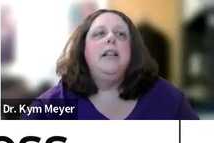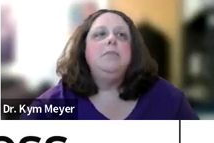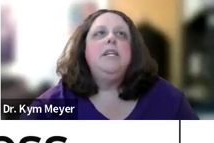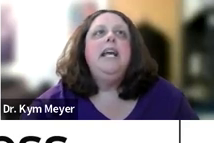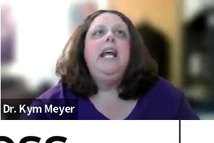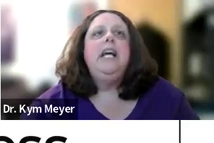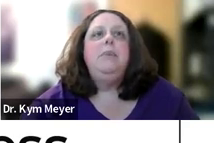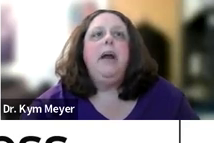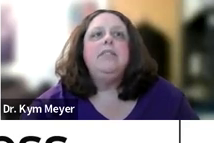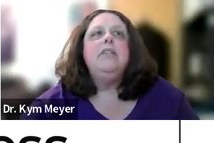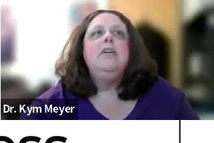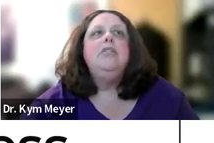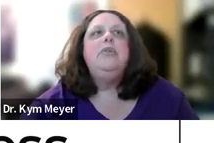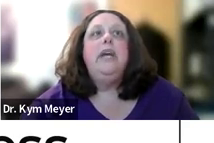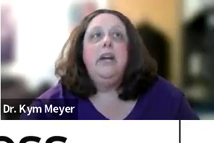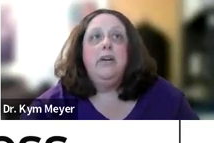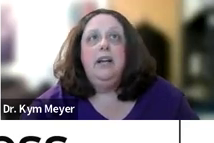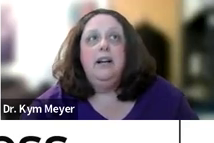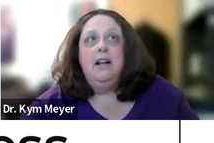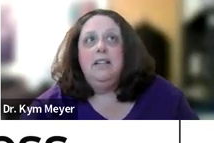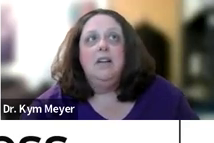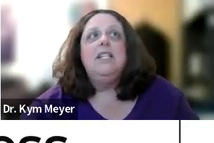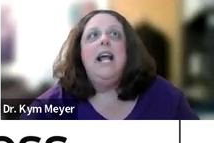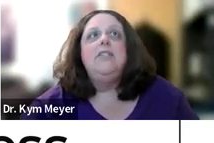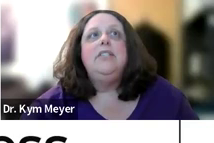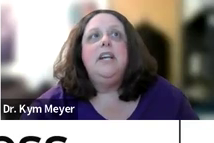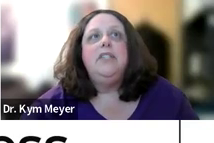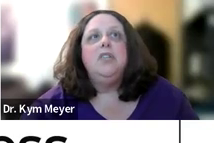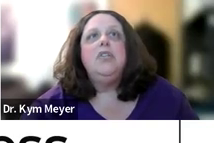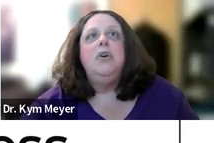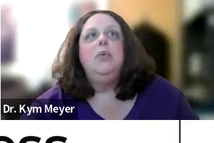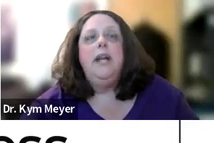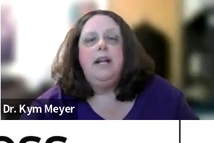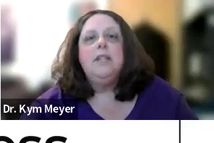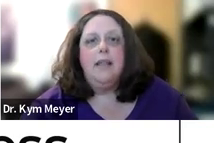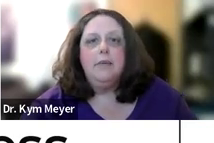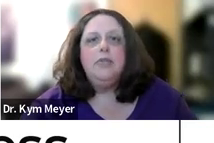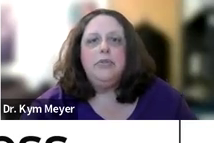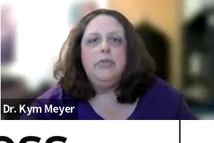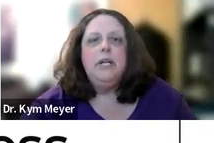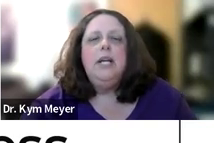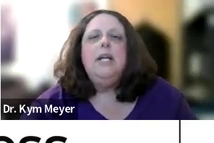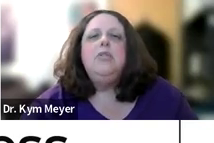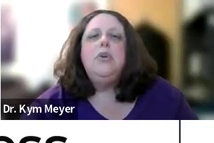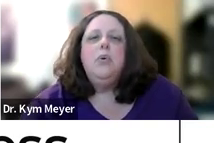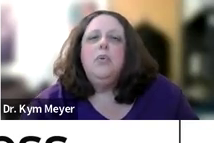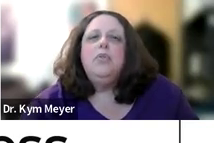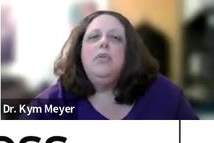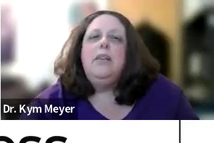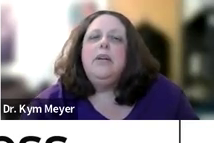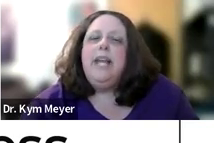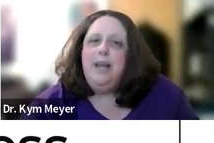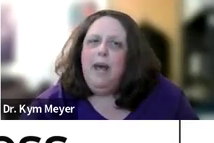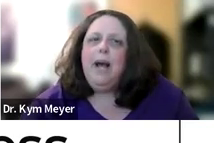underdeveloped in comparison to the hearing adults and to the deaf adults who were native sign language users. So